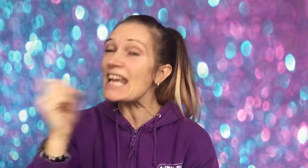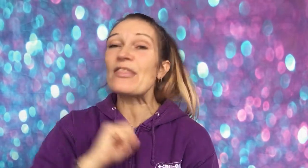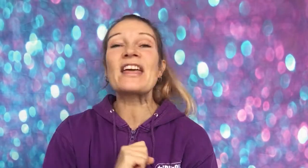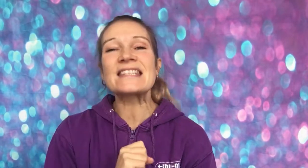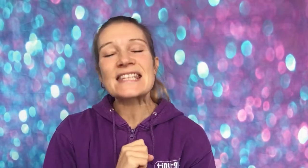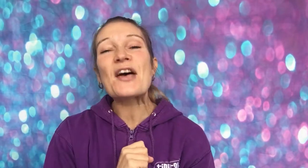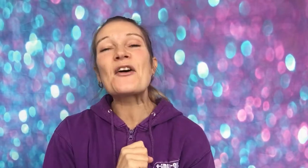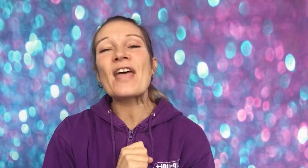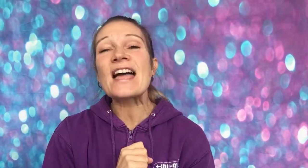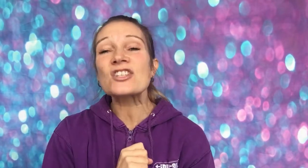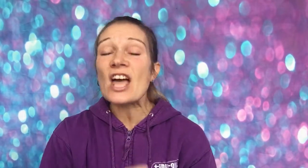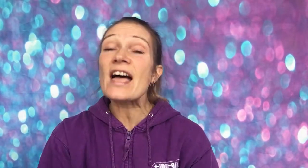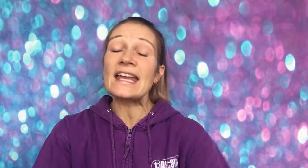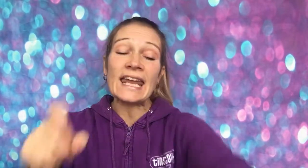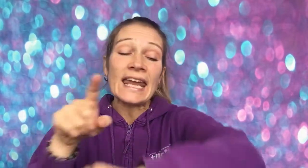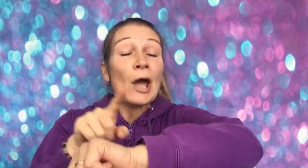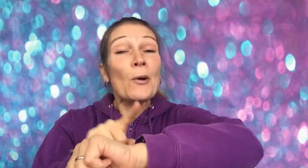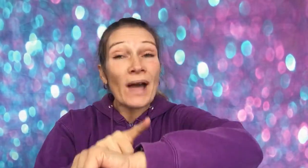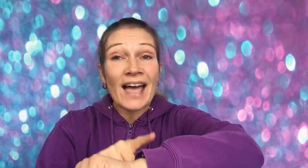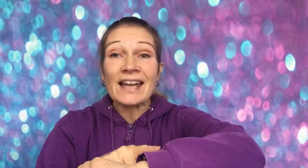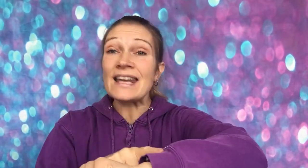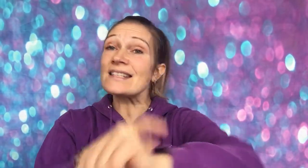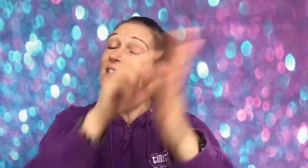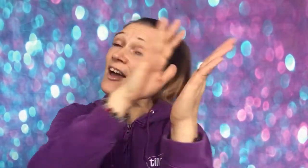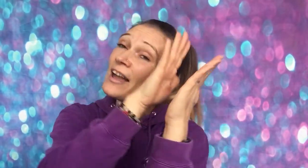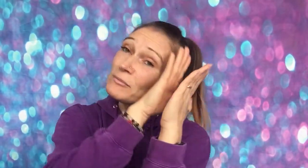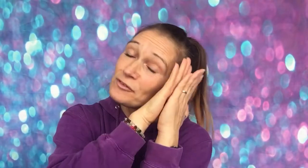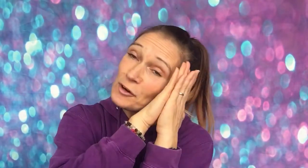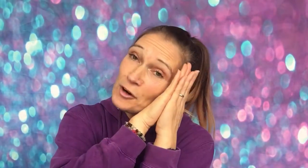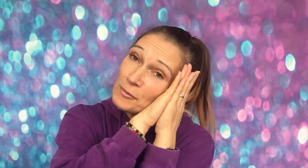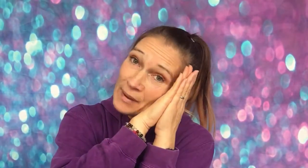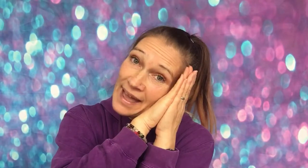until they're shiny. When it's time for bed.